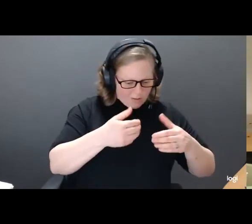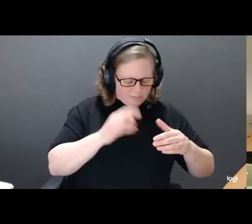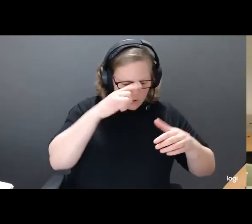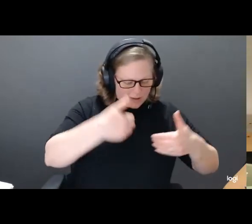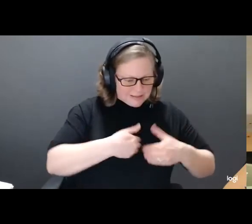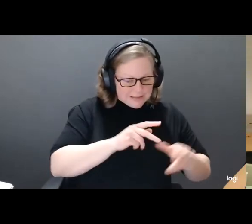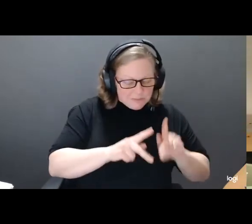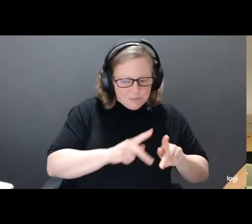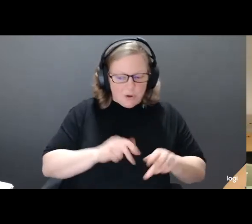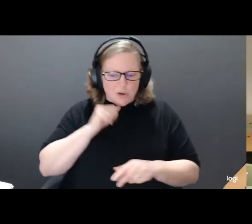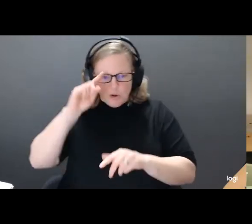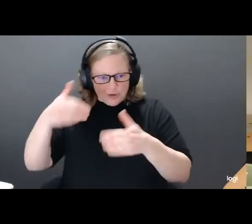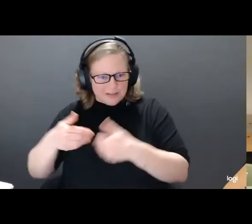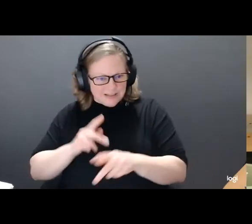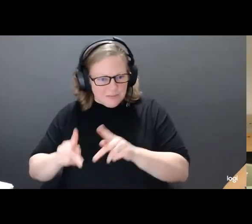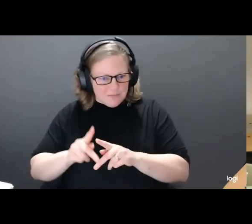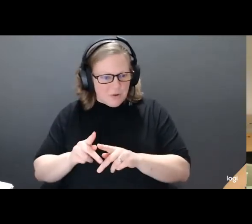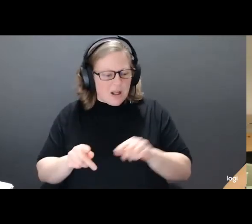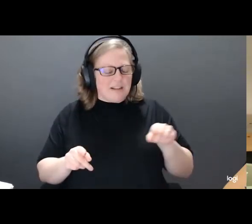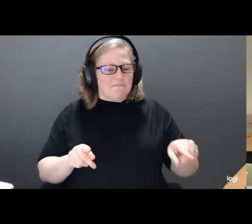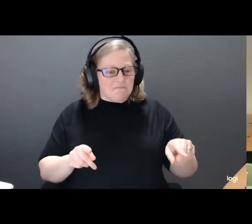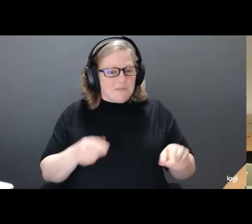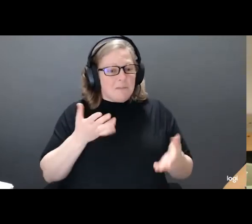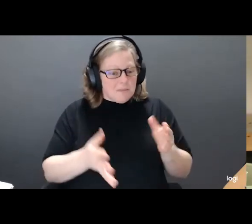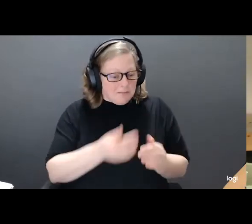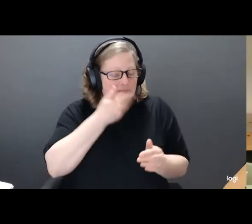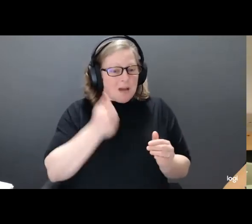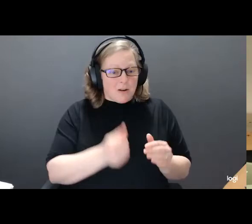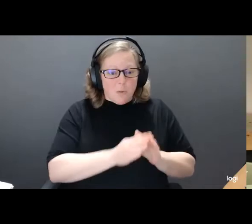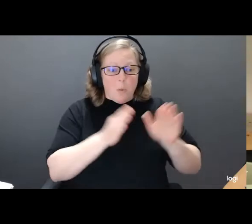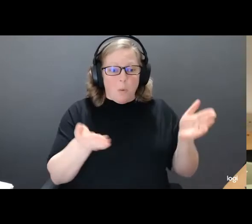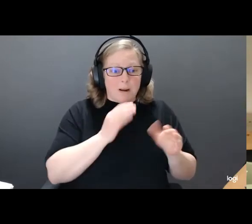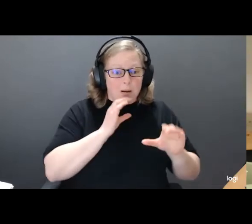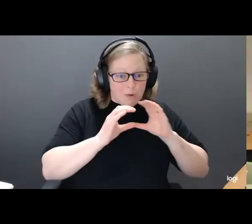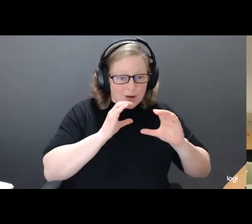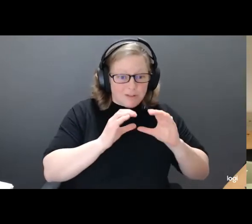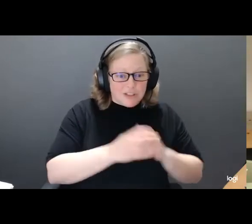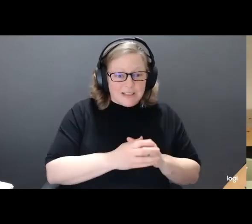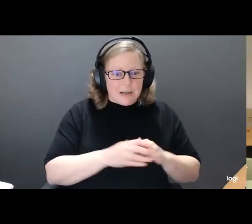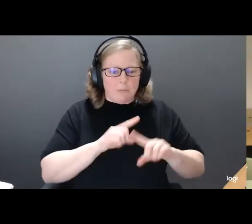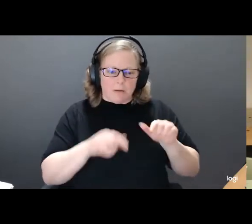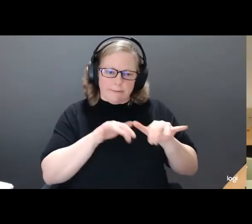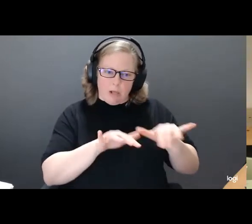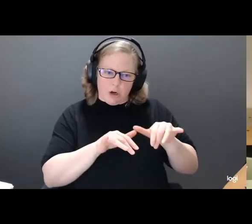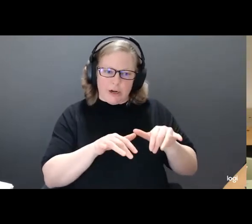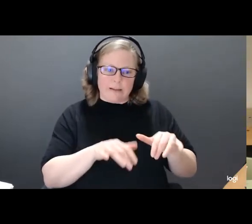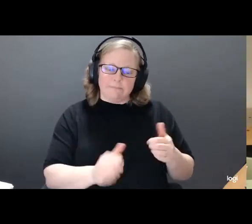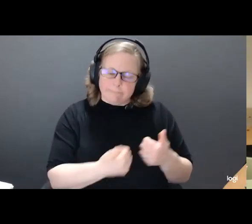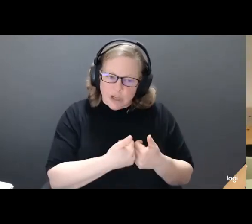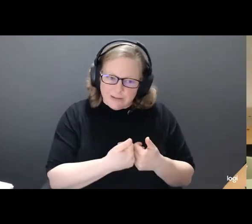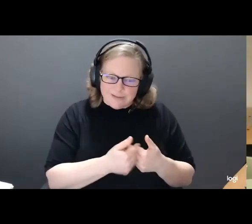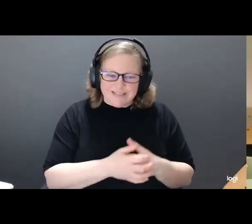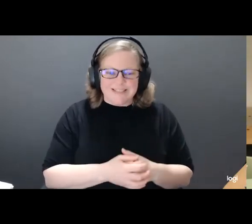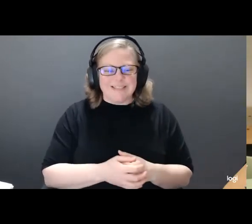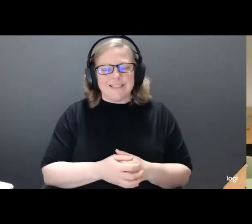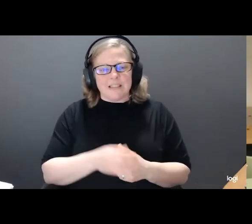open and honest communication between partners. The low empathy that some people assume will make an autistic partner cold or